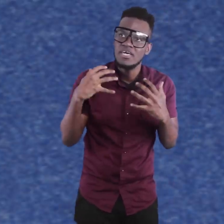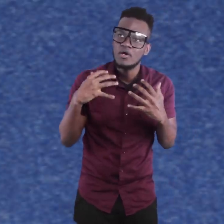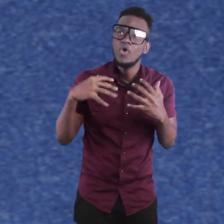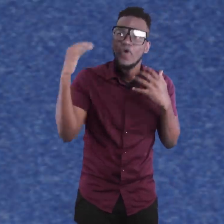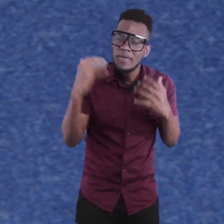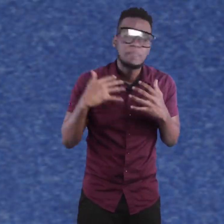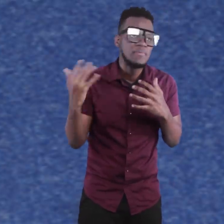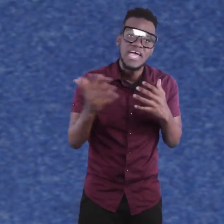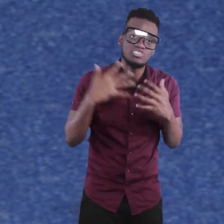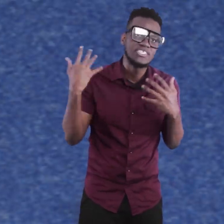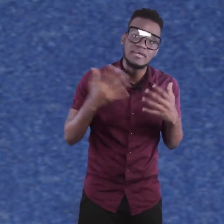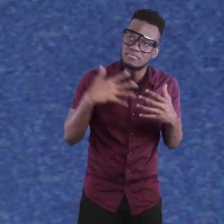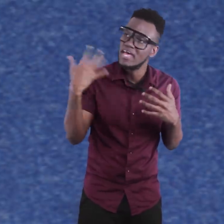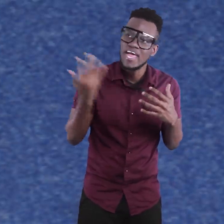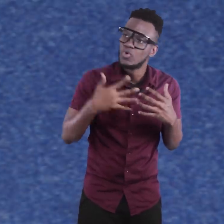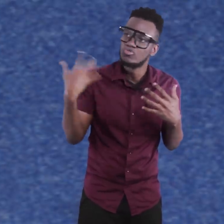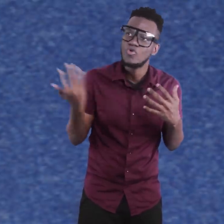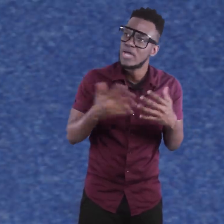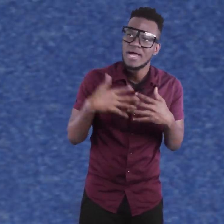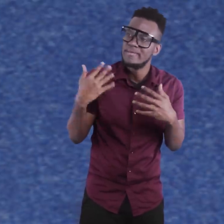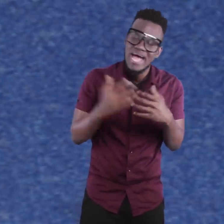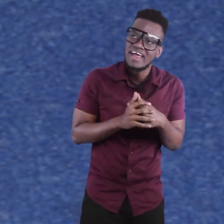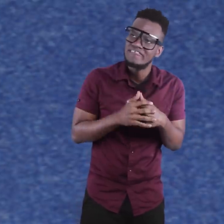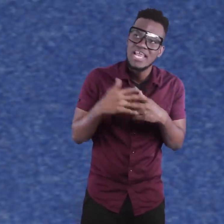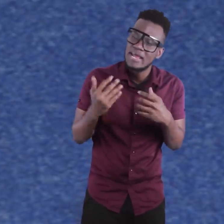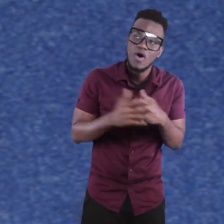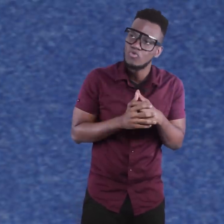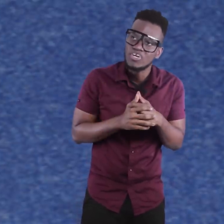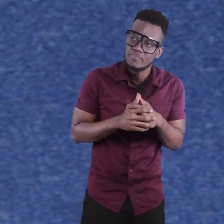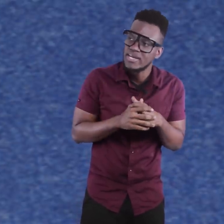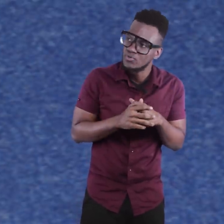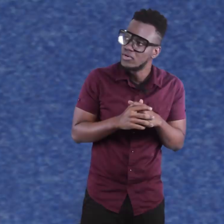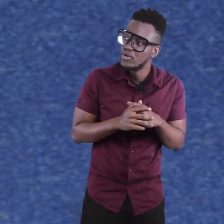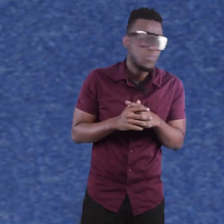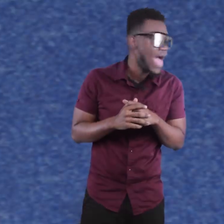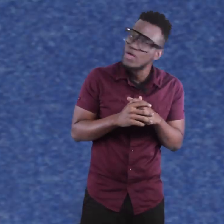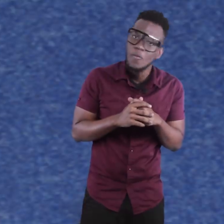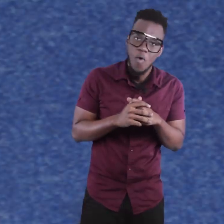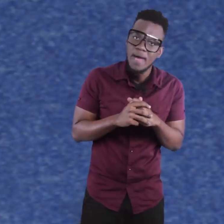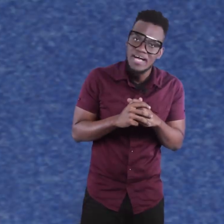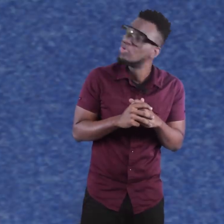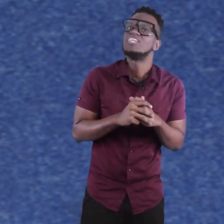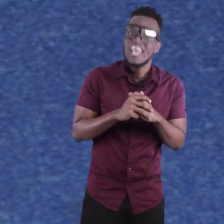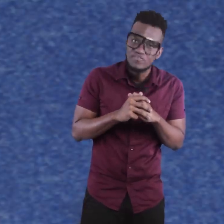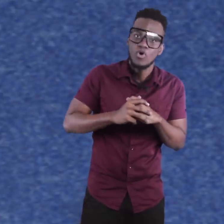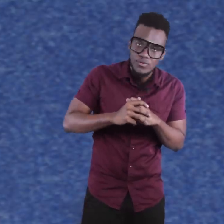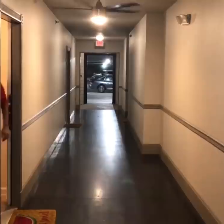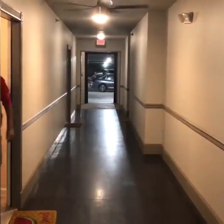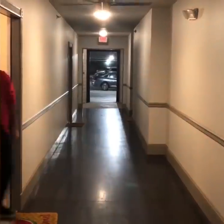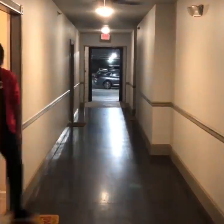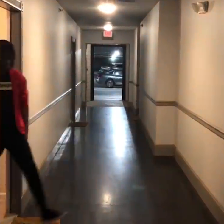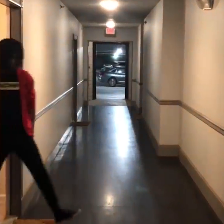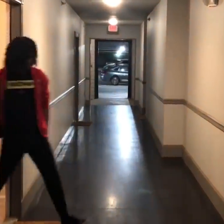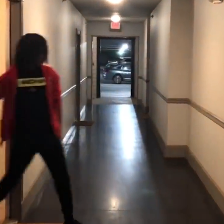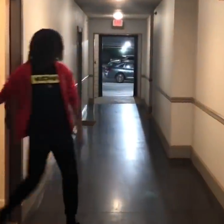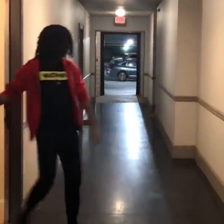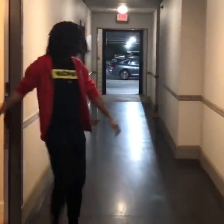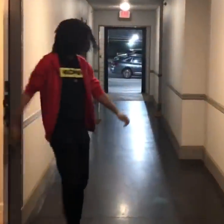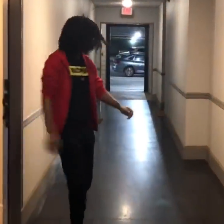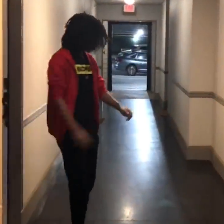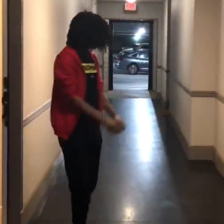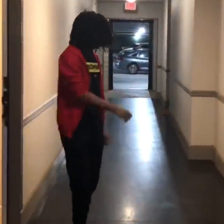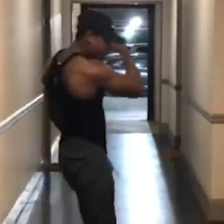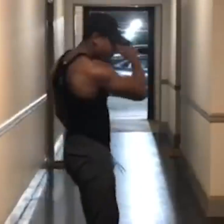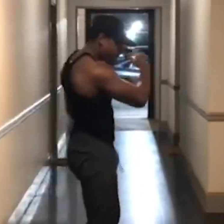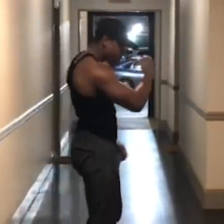white people feel when black people can't just say the n-word round them and them kind of feel like they want to run in on it too. Why you boy man just left out? No girl can't see me